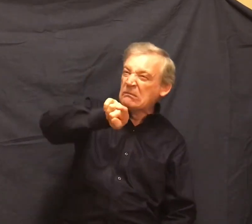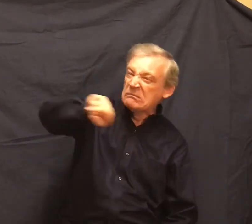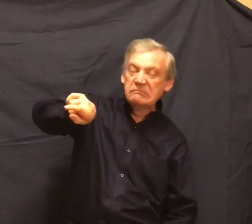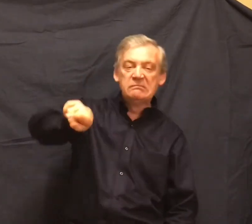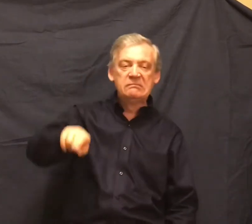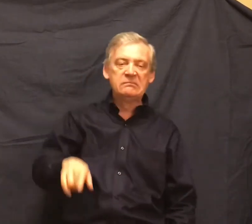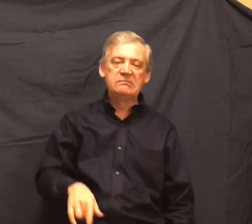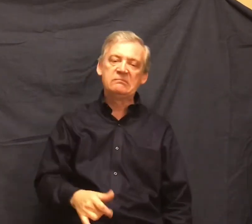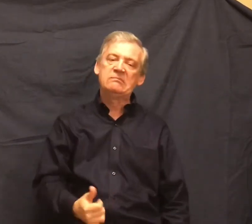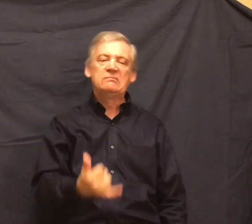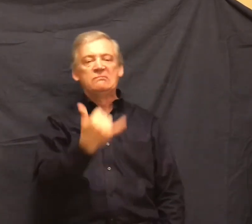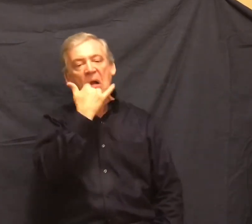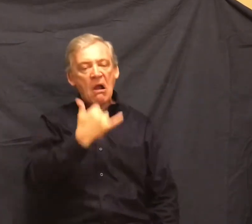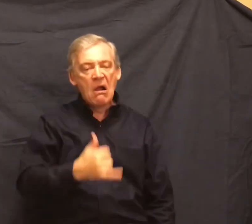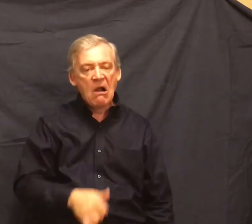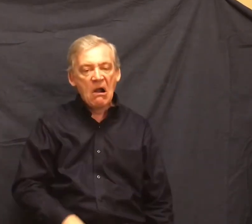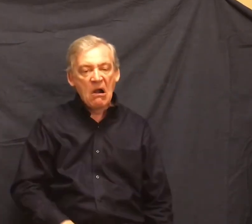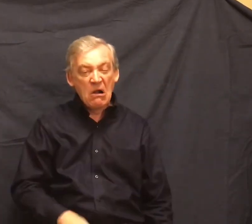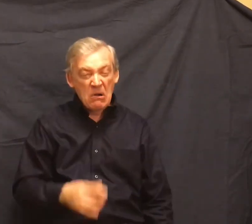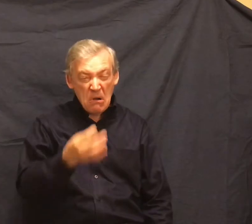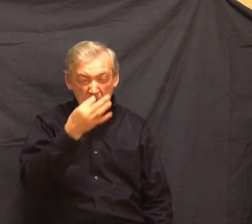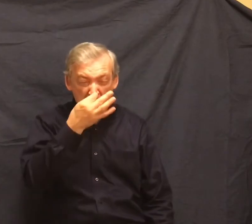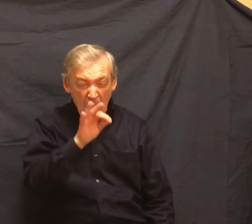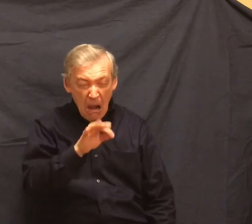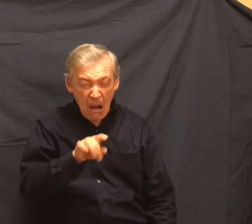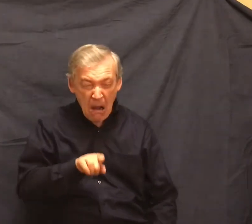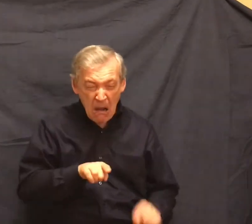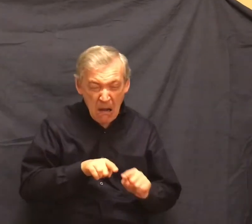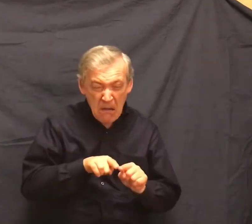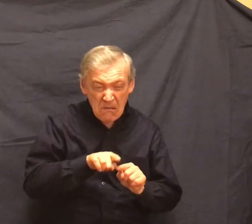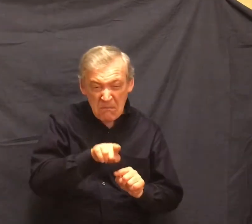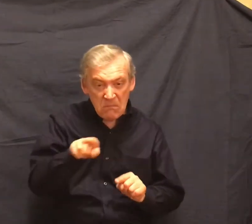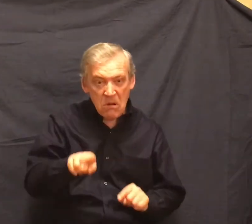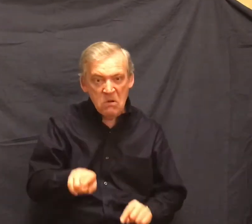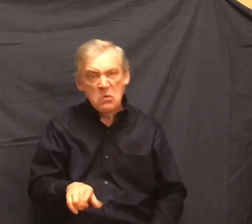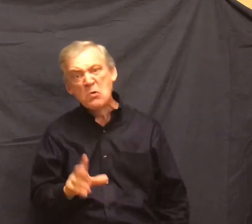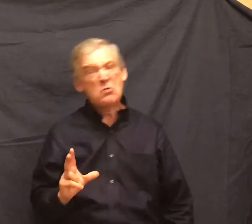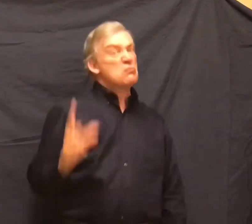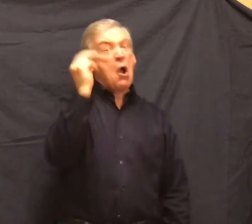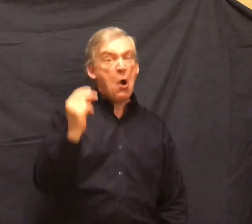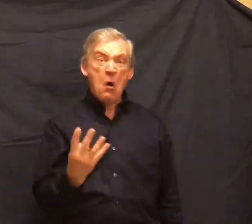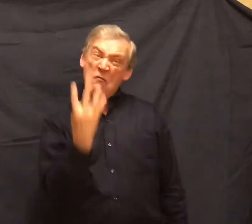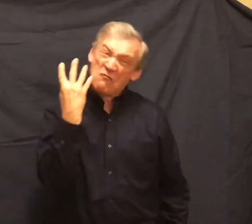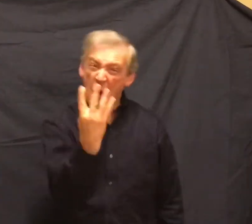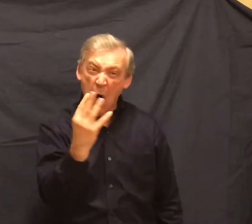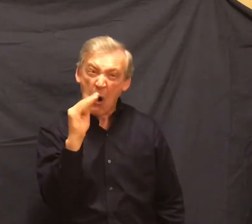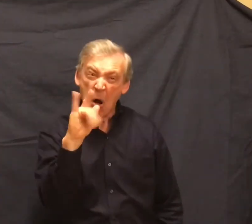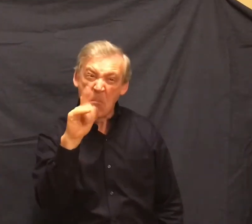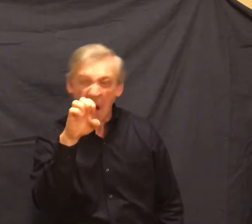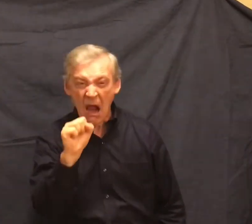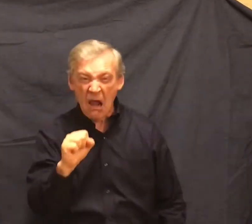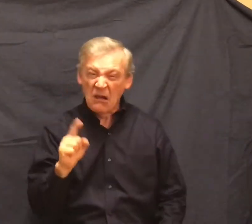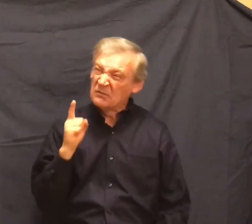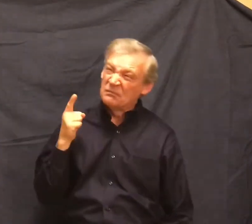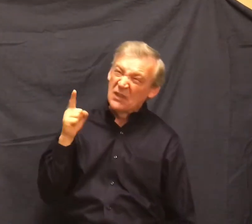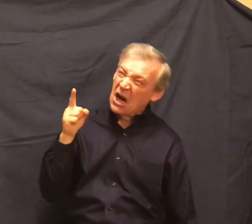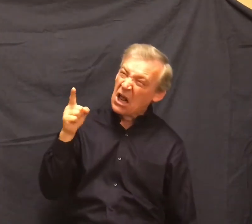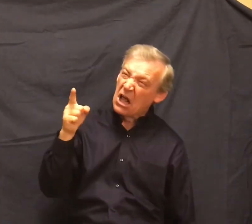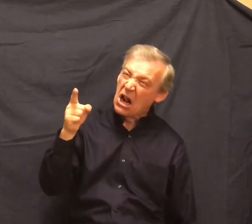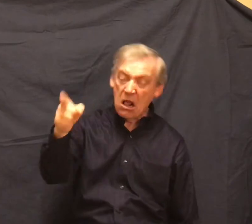Just a little stretch. Darn near four miles, that's what it was. Just didn't want to stop at the ranch gate,